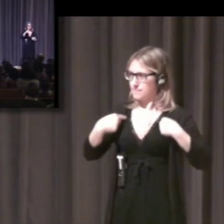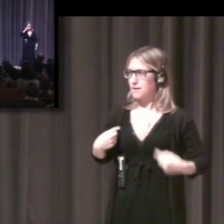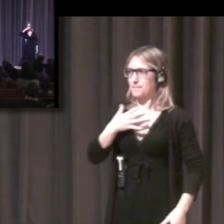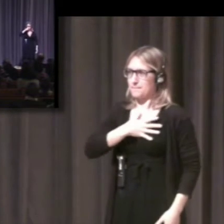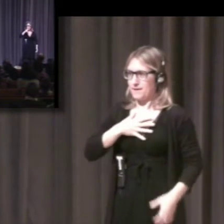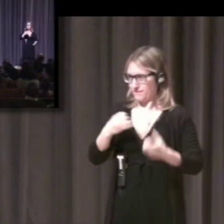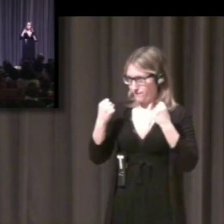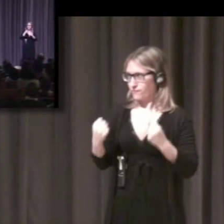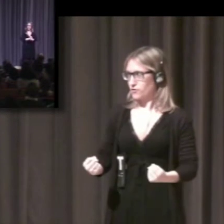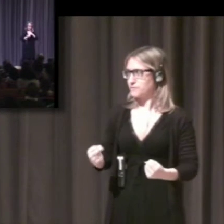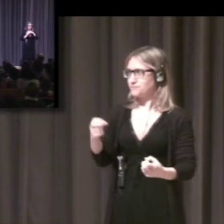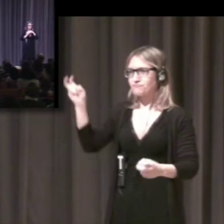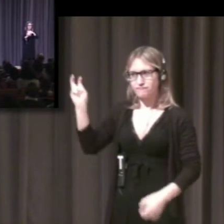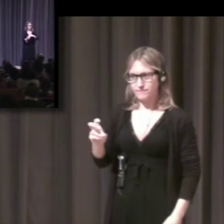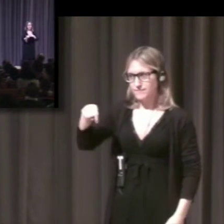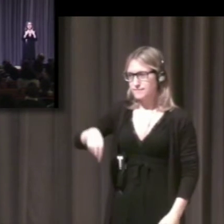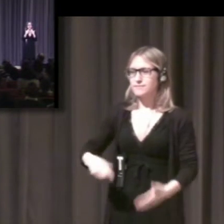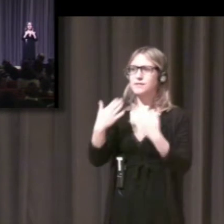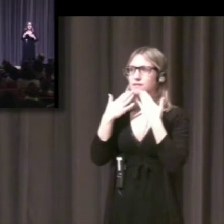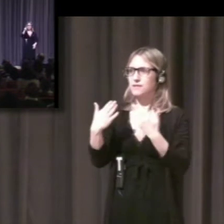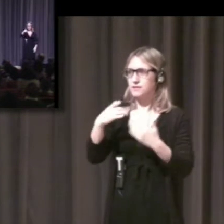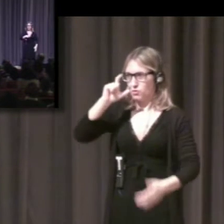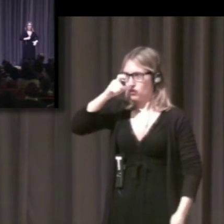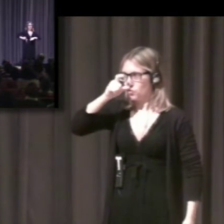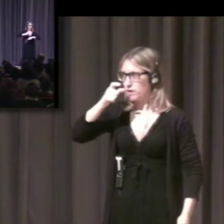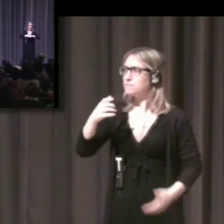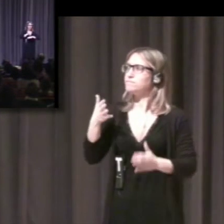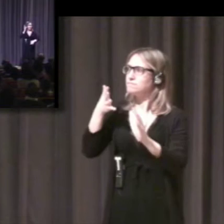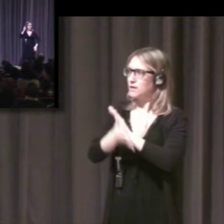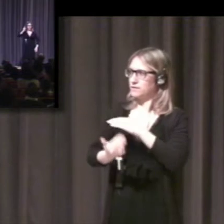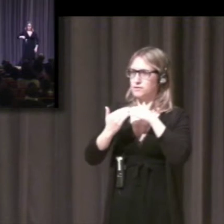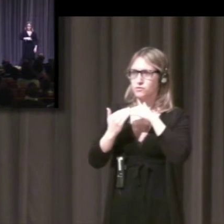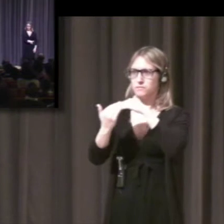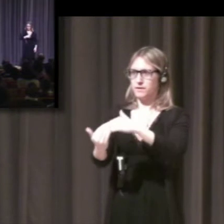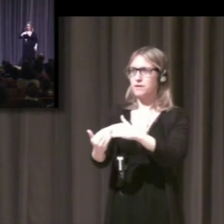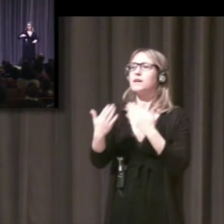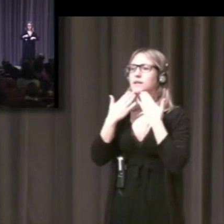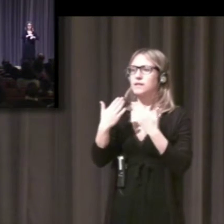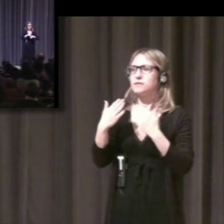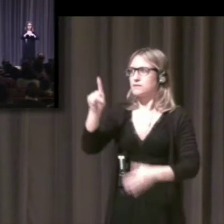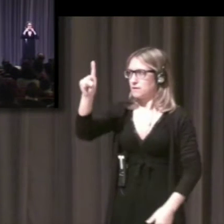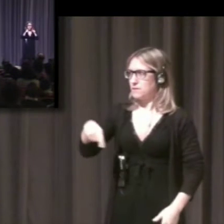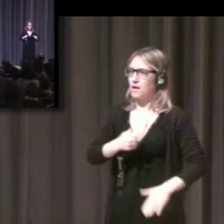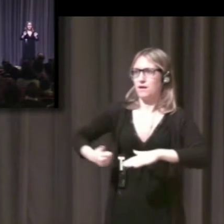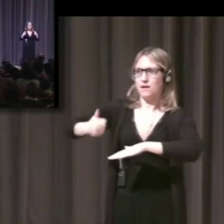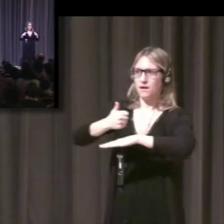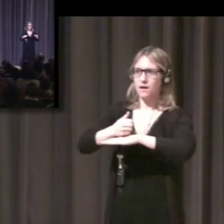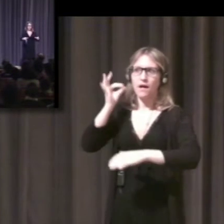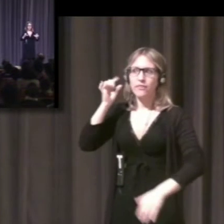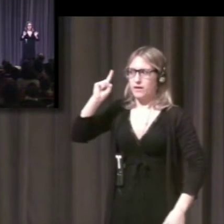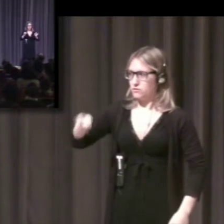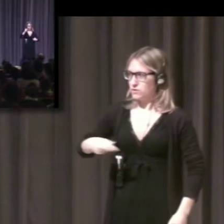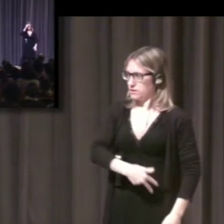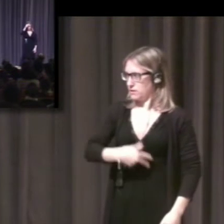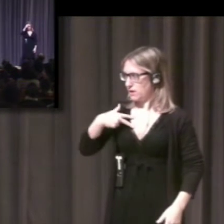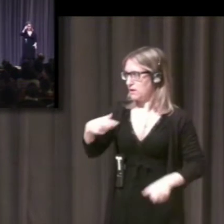the General Directorate for Language Policy, Department of the Ministry of Culture. And thank you so much to the